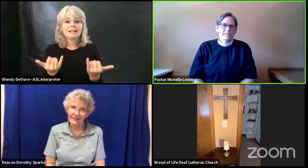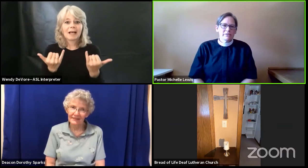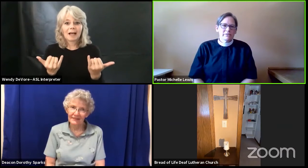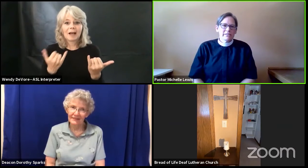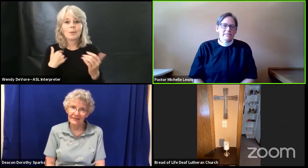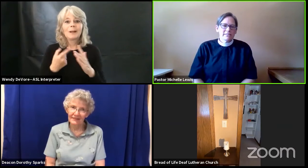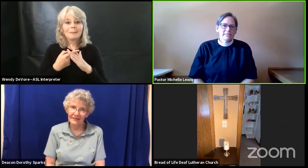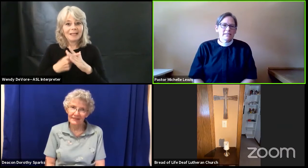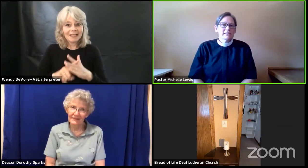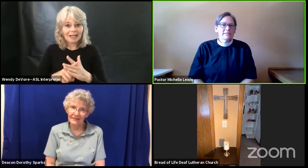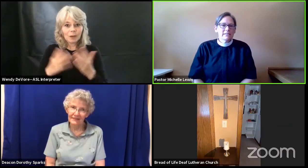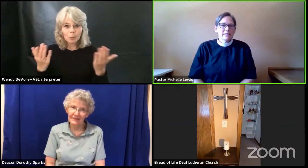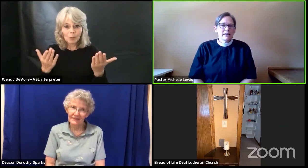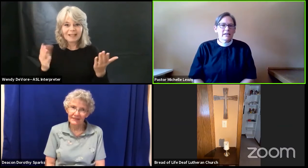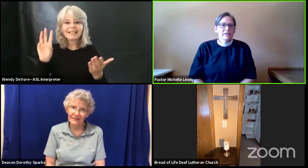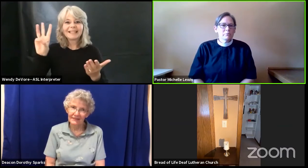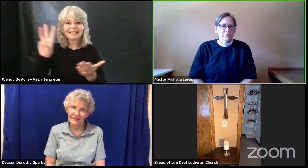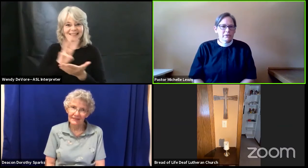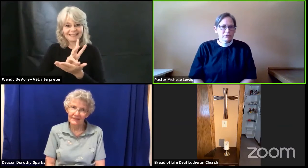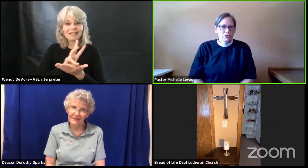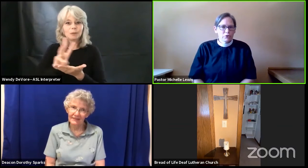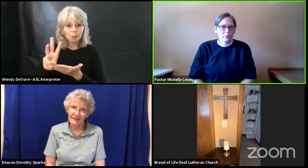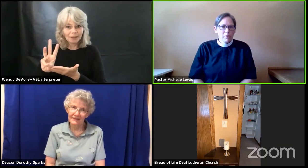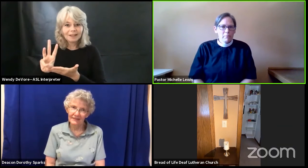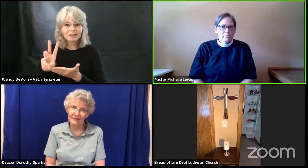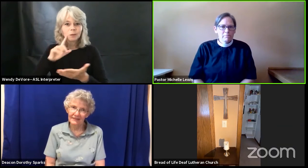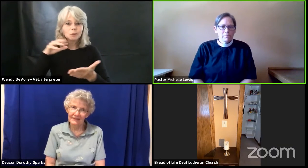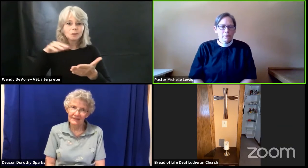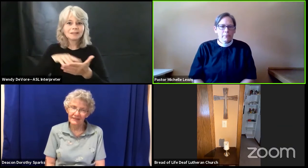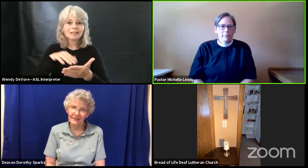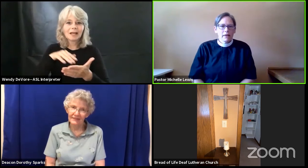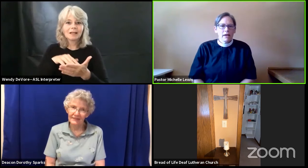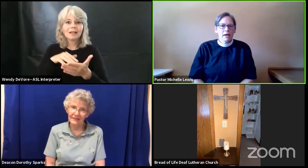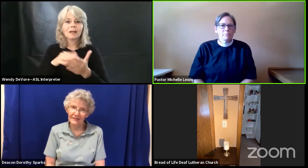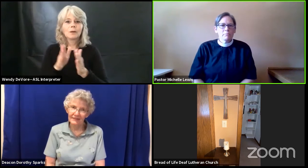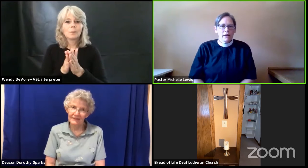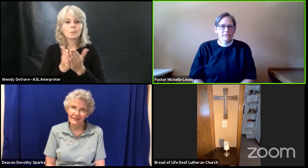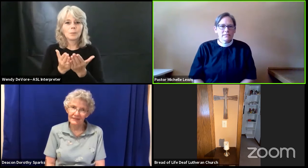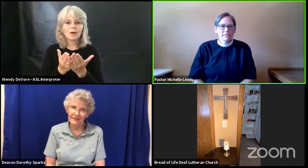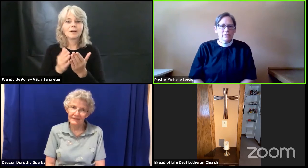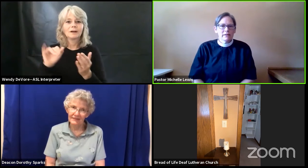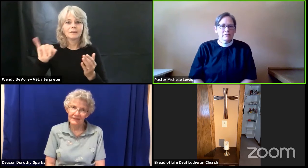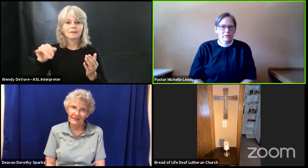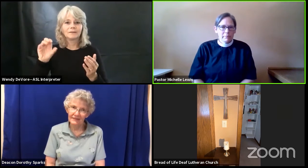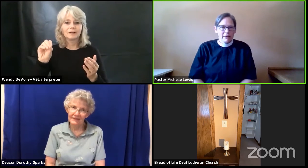series studying the book of Job and practicing lament.